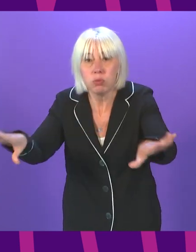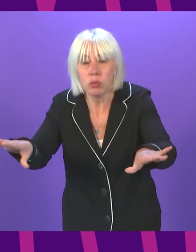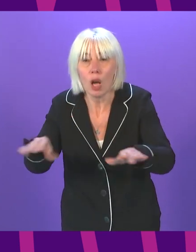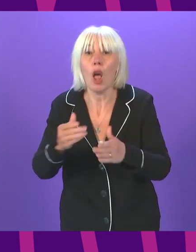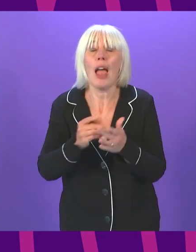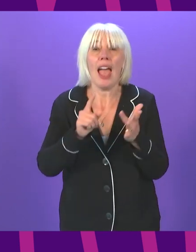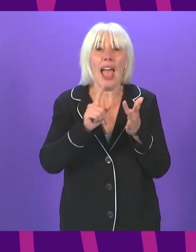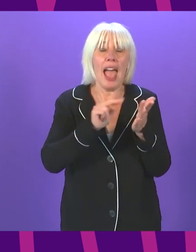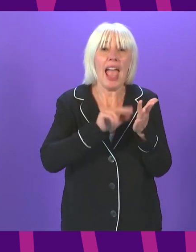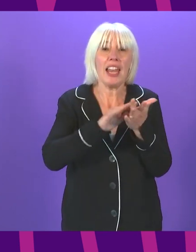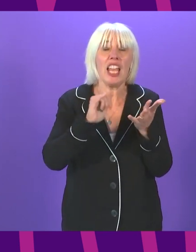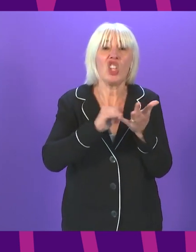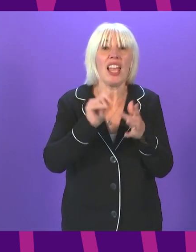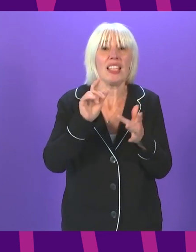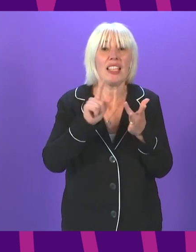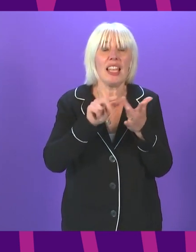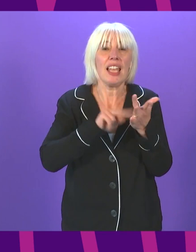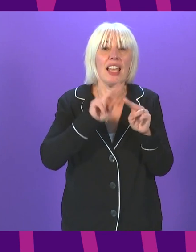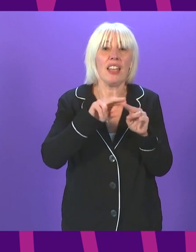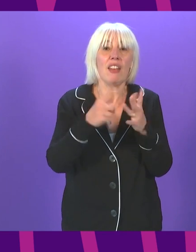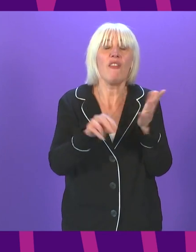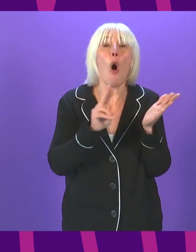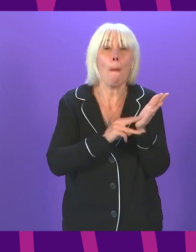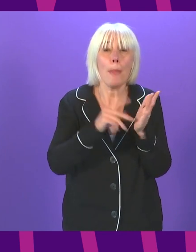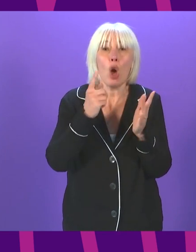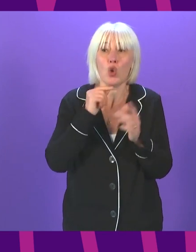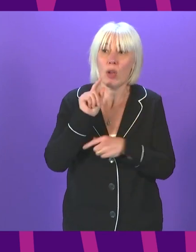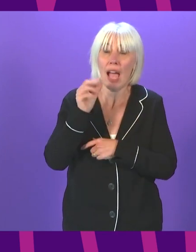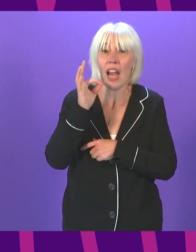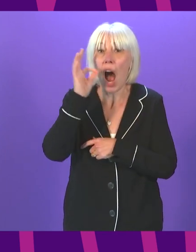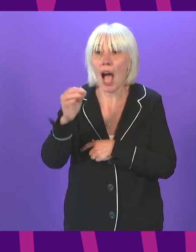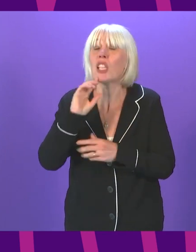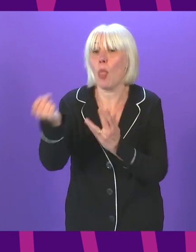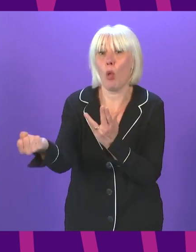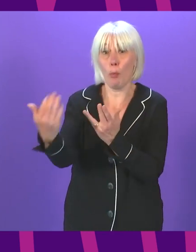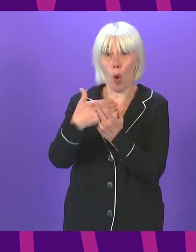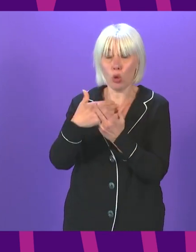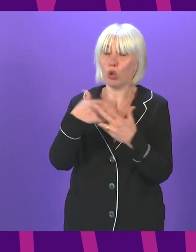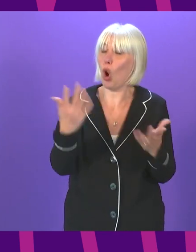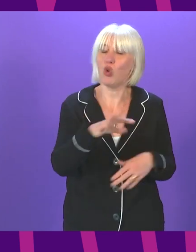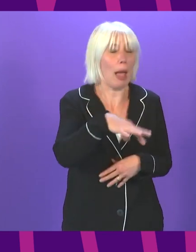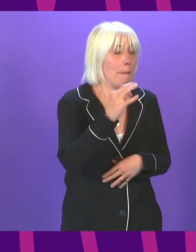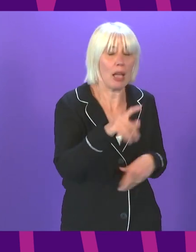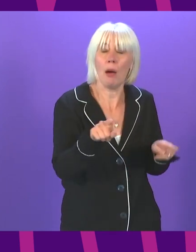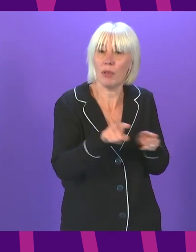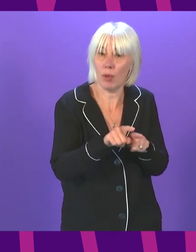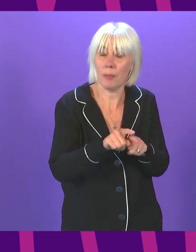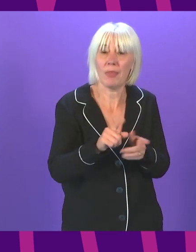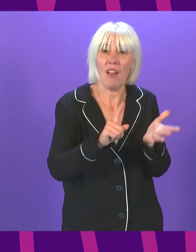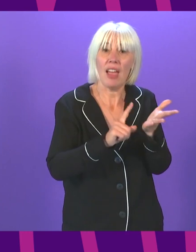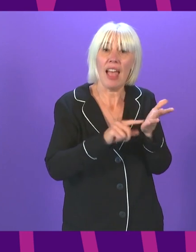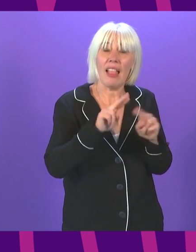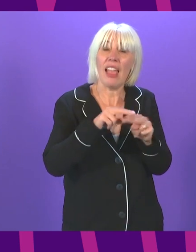Inform. They will be sent to you in the post or you can collect them from local pharmacies or test sites. If you test positive through one of these devices